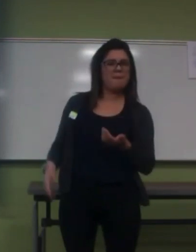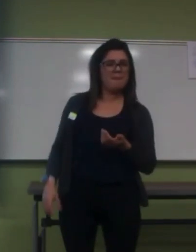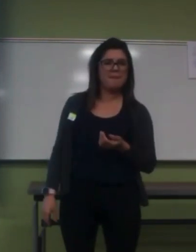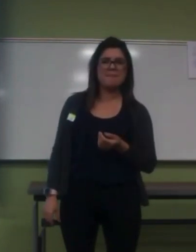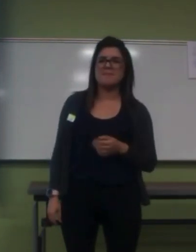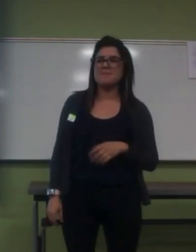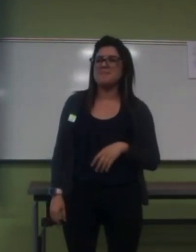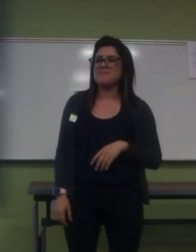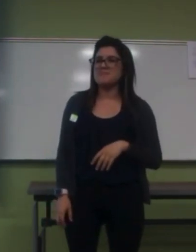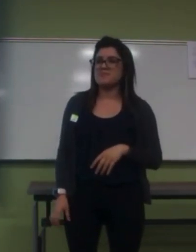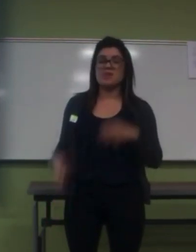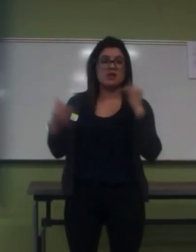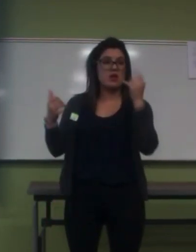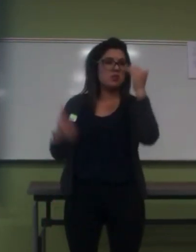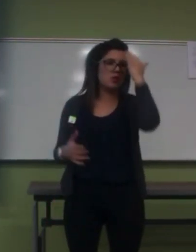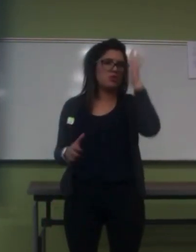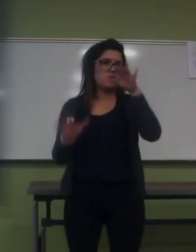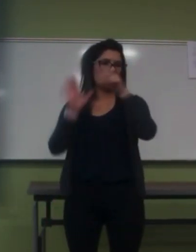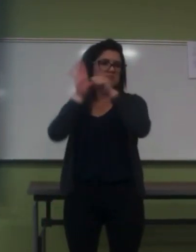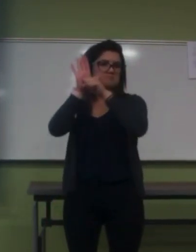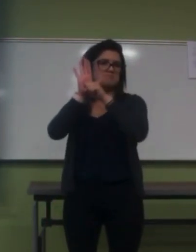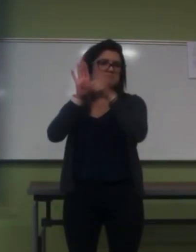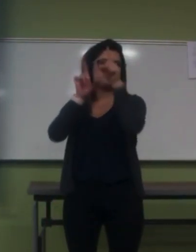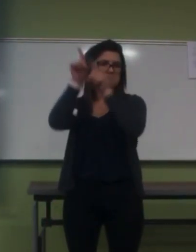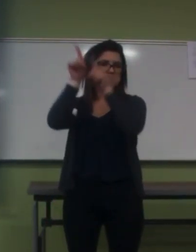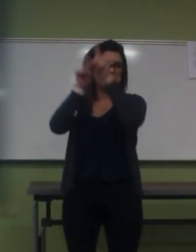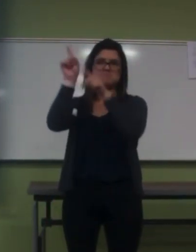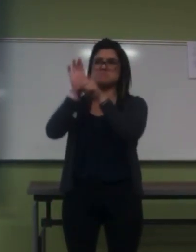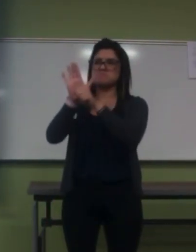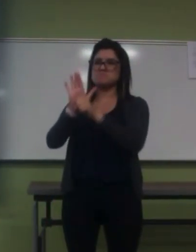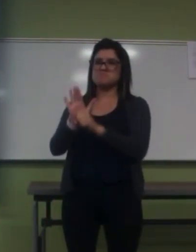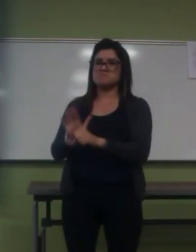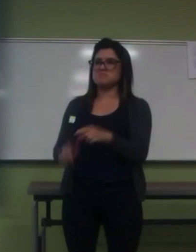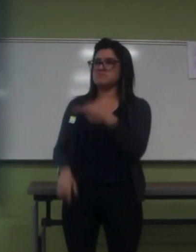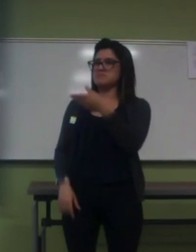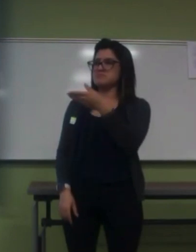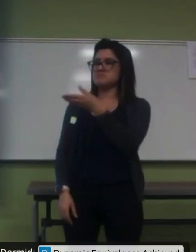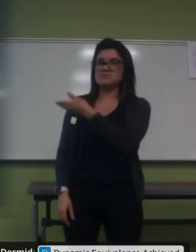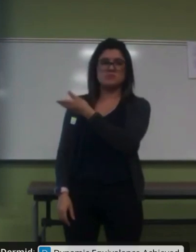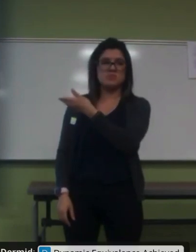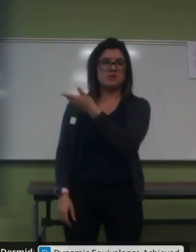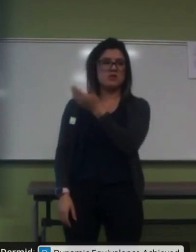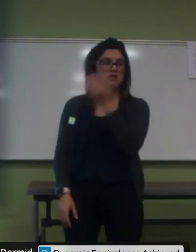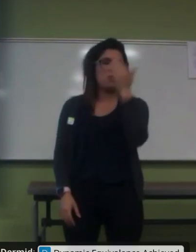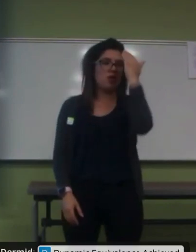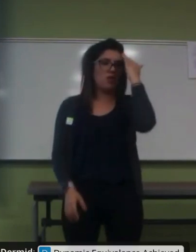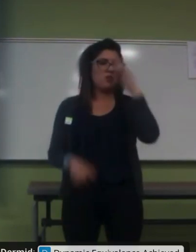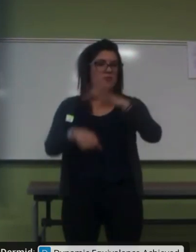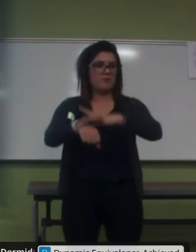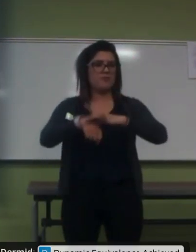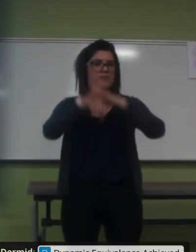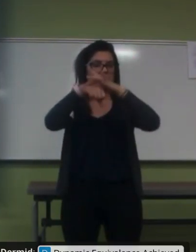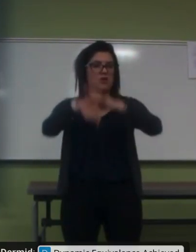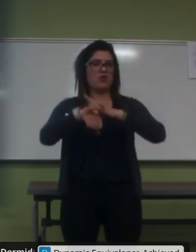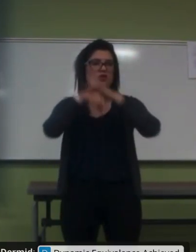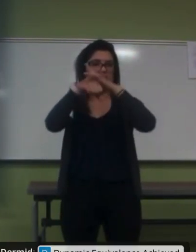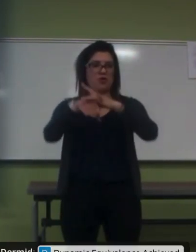So, now that we know your sign, everybody knows the equator on Earth, right?